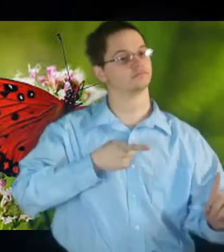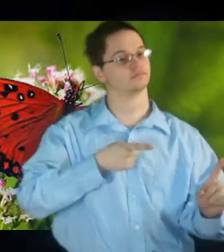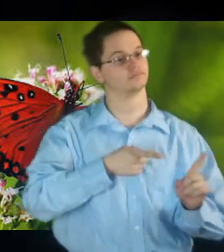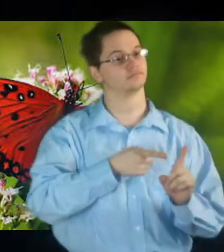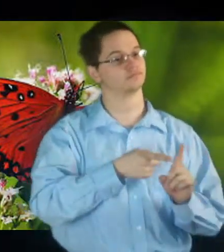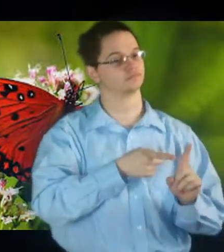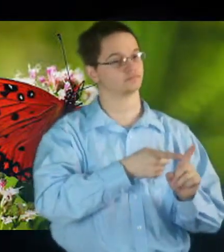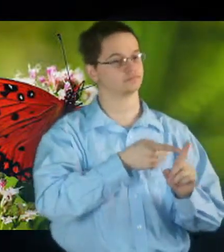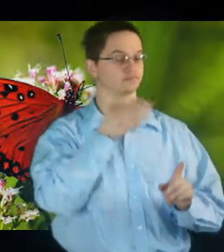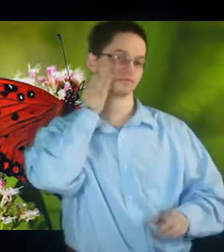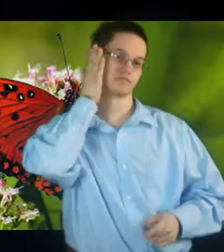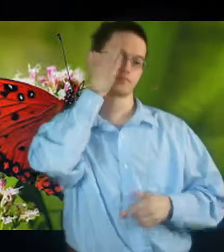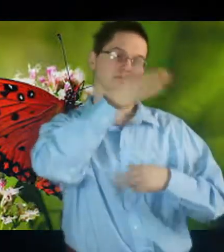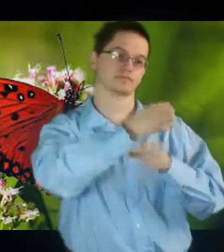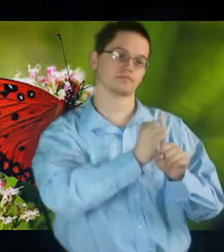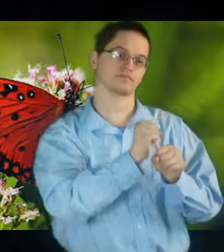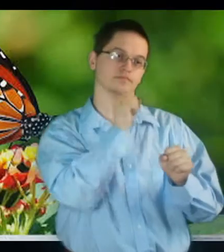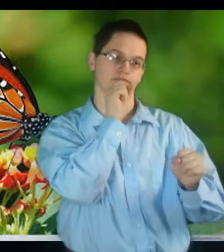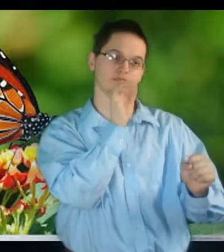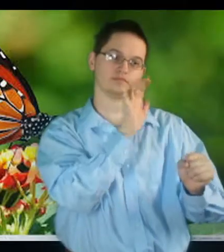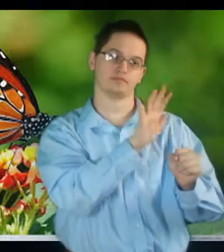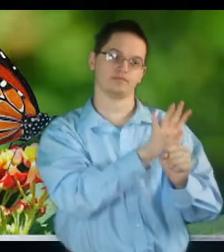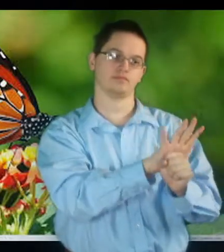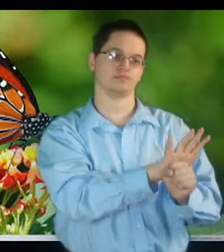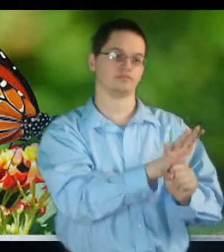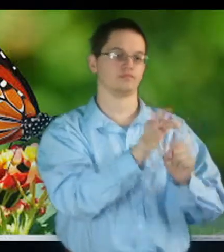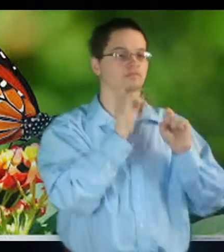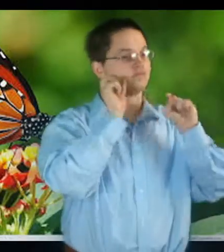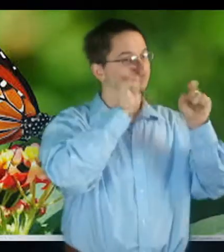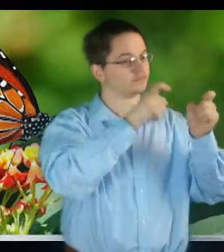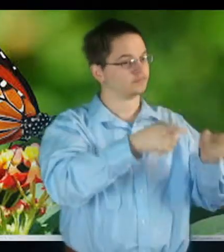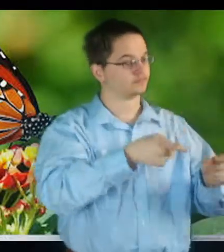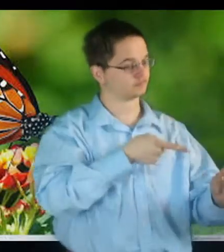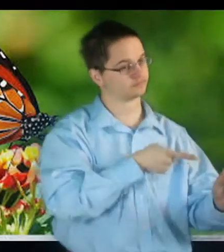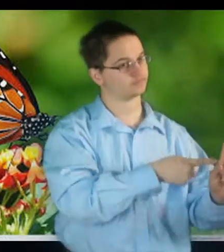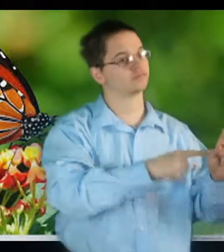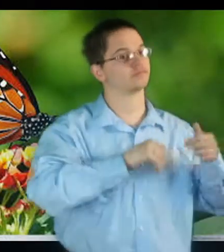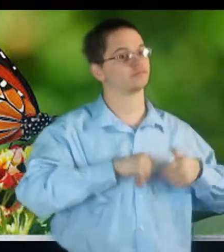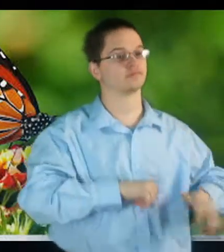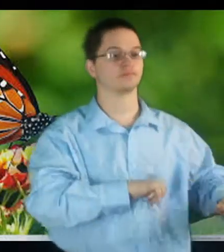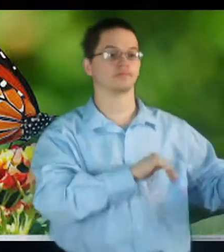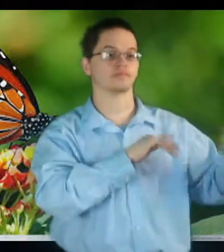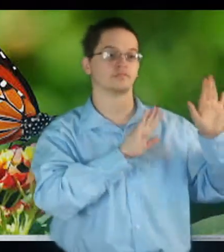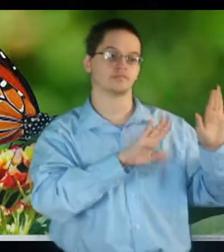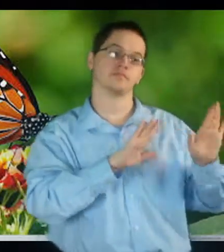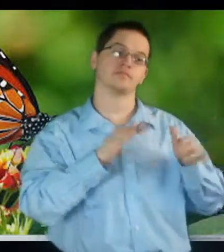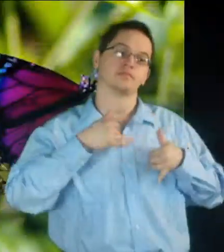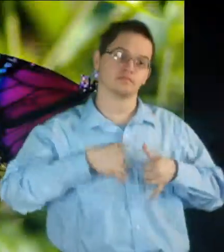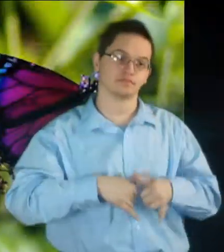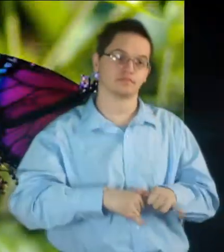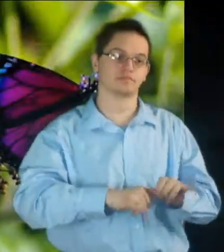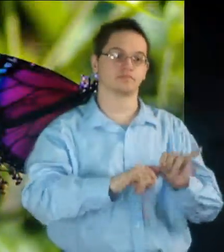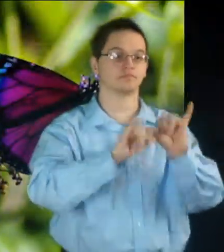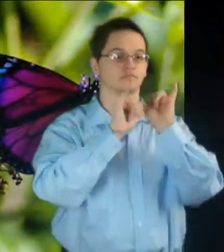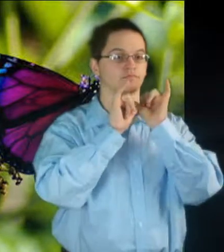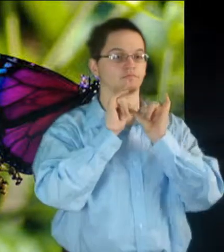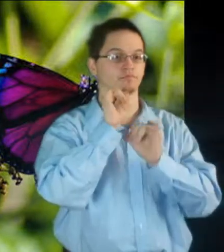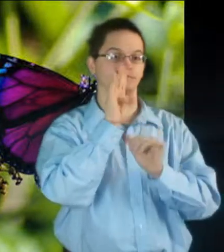She'll make a promise And I'll give her away Standing in the bright